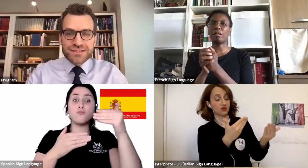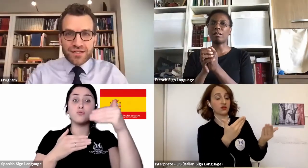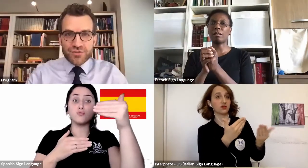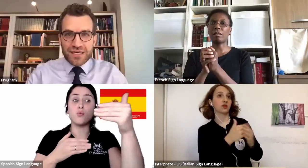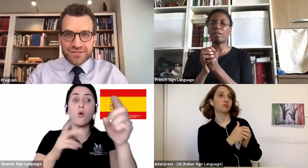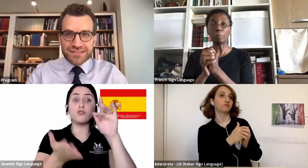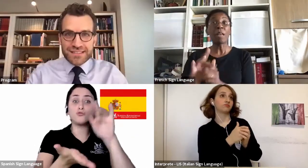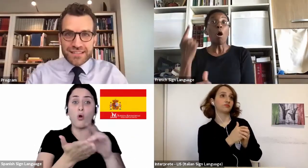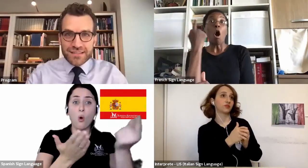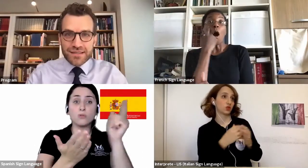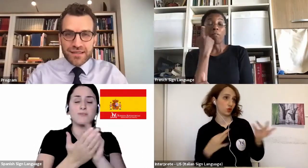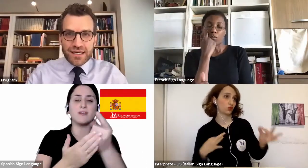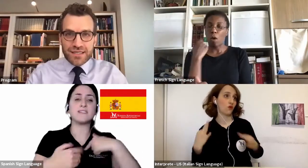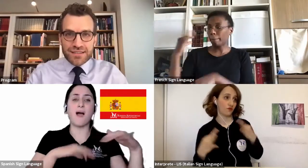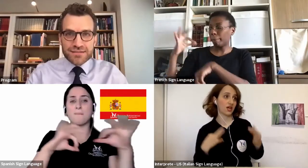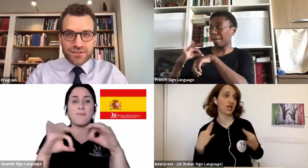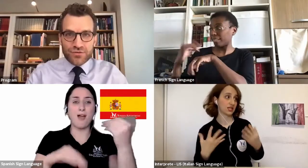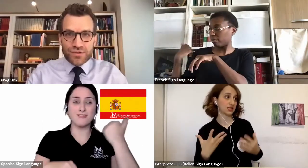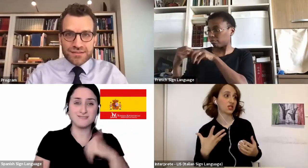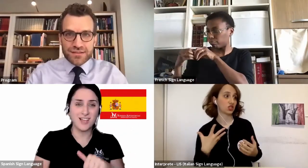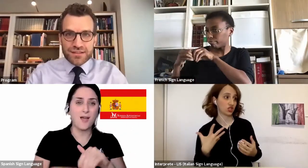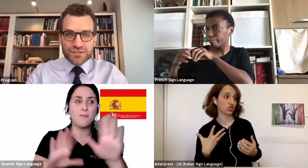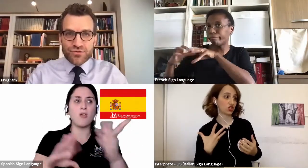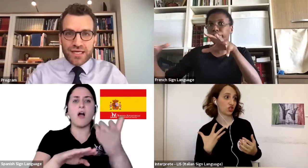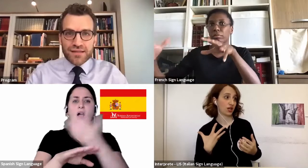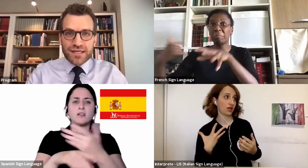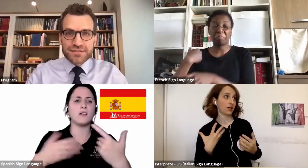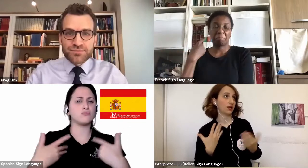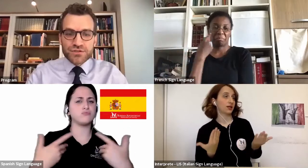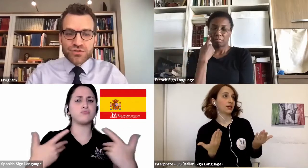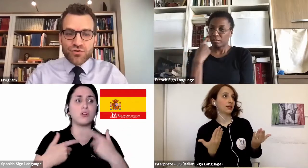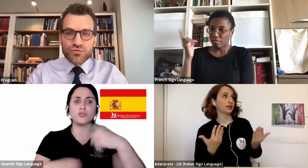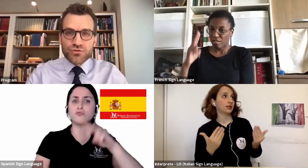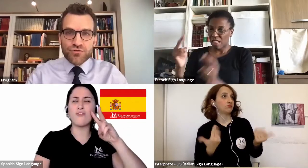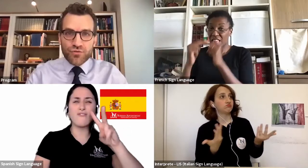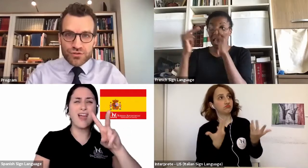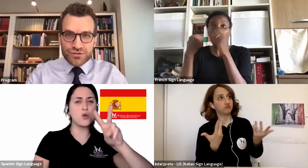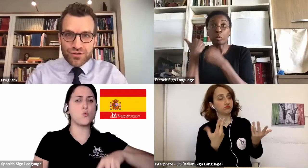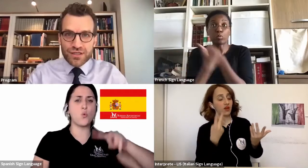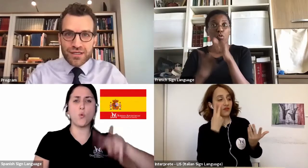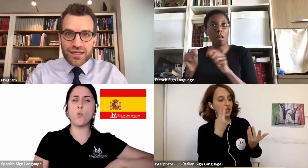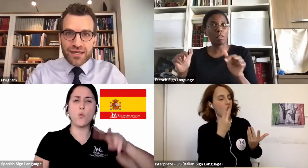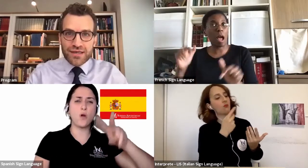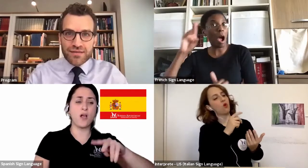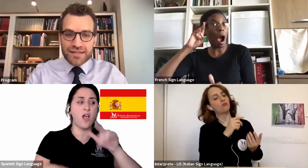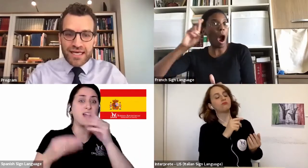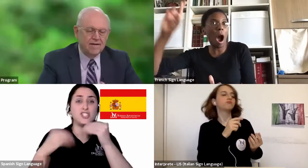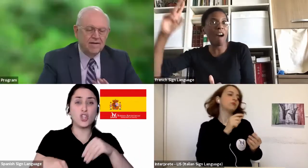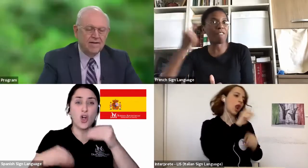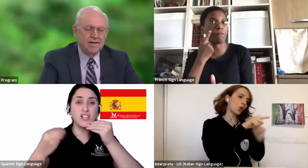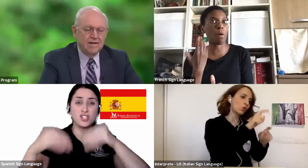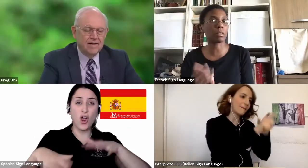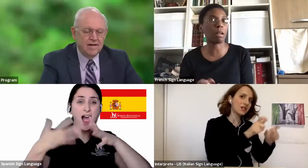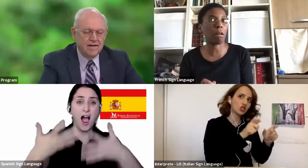that we seldom have seen, at least not in recent history, and that has been so universal, that